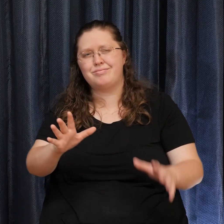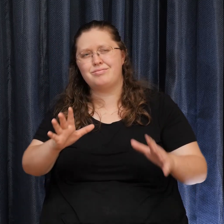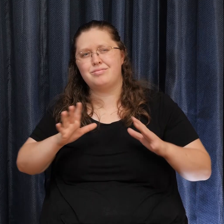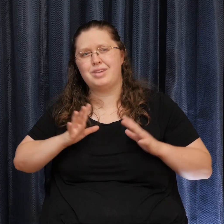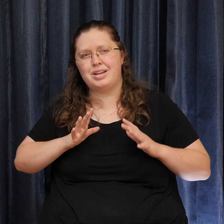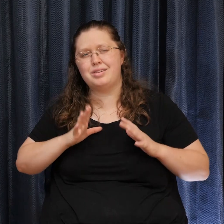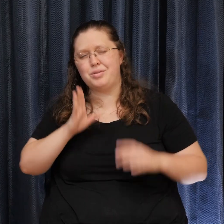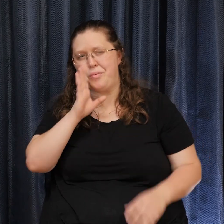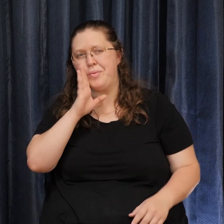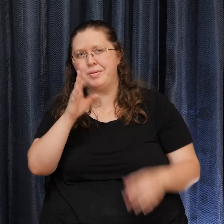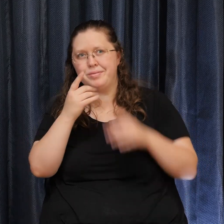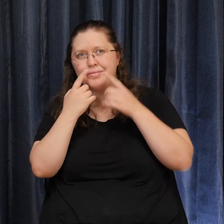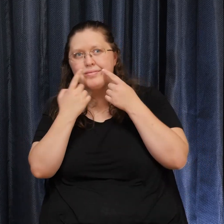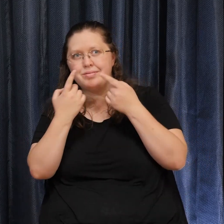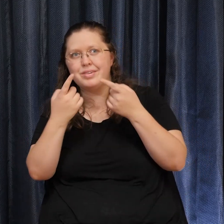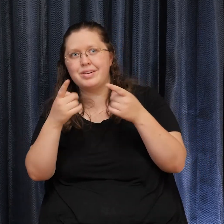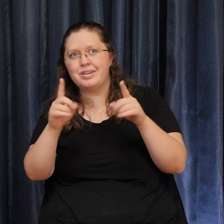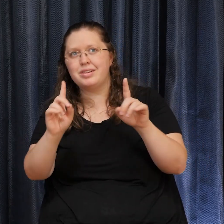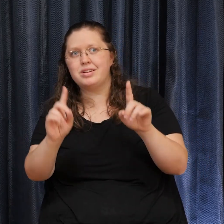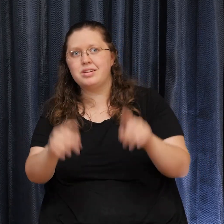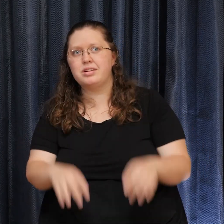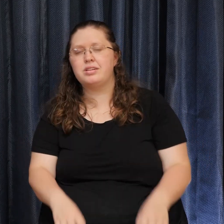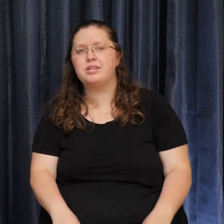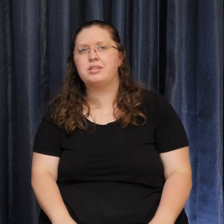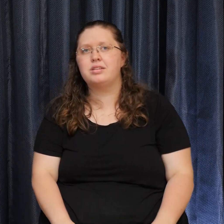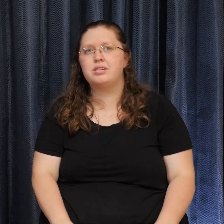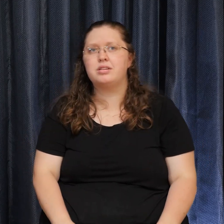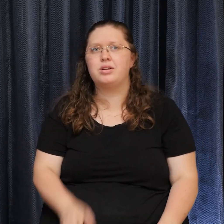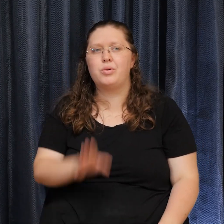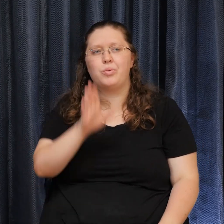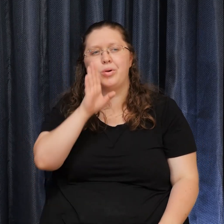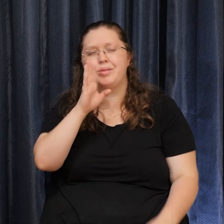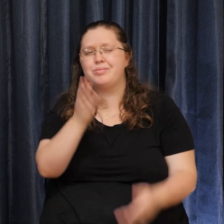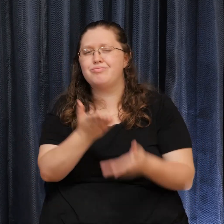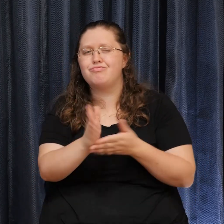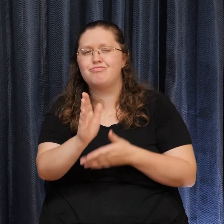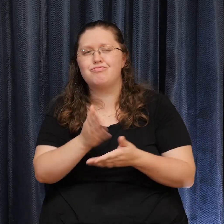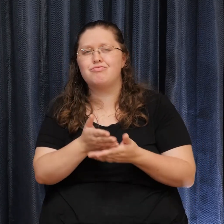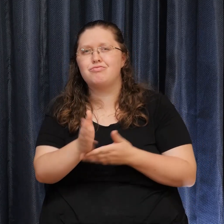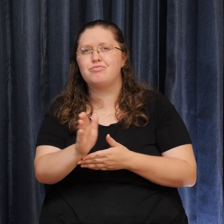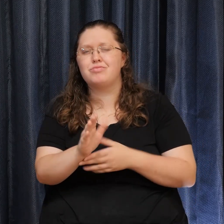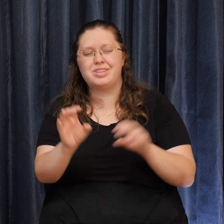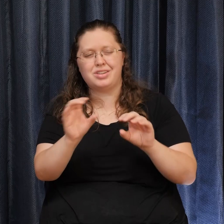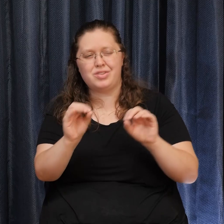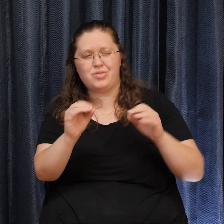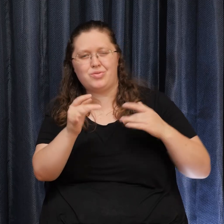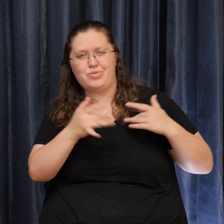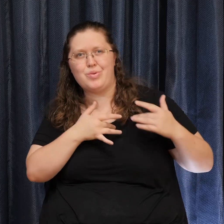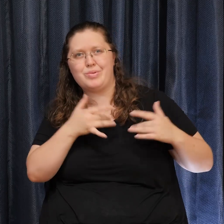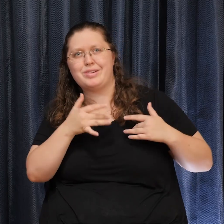It's gonna be alright It's gonna be alright Don't worry Don't worry About a thing